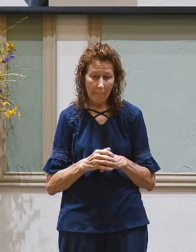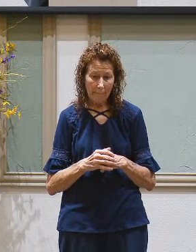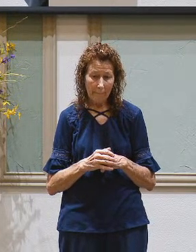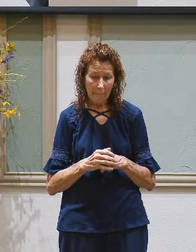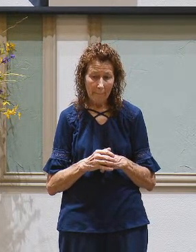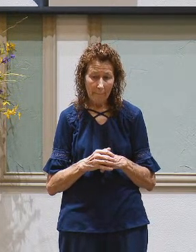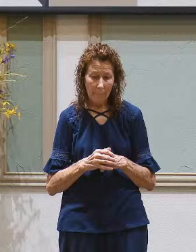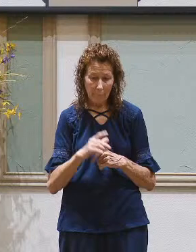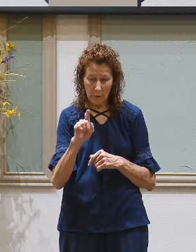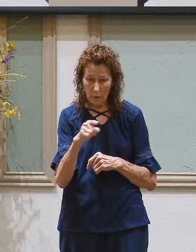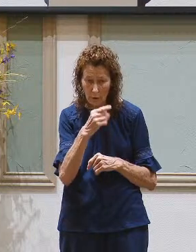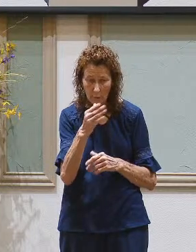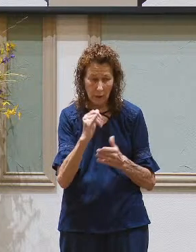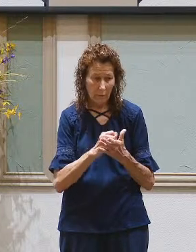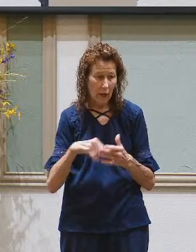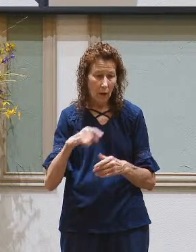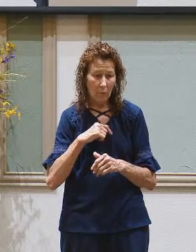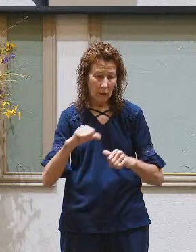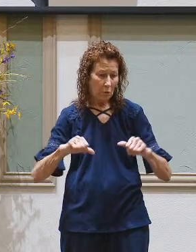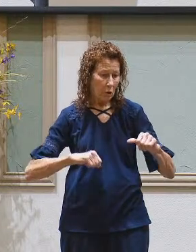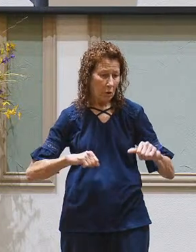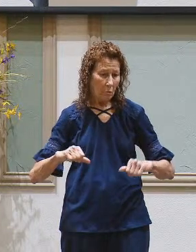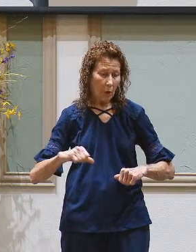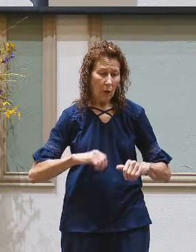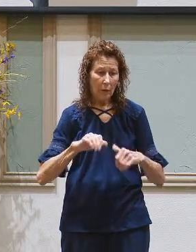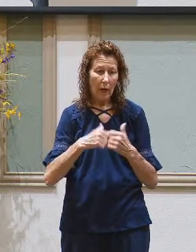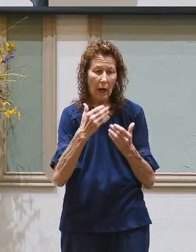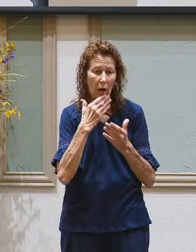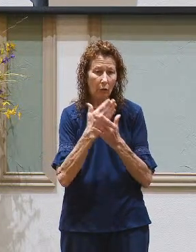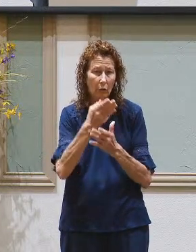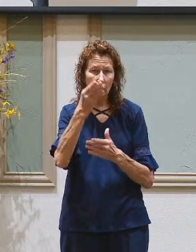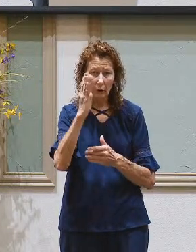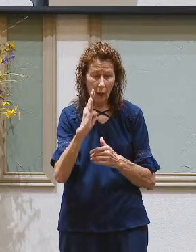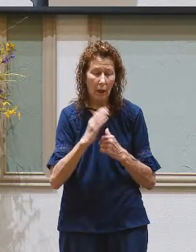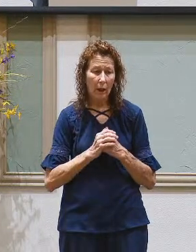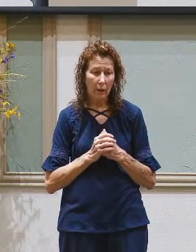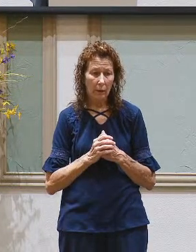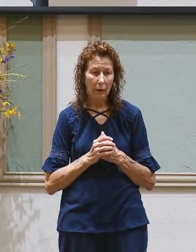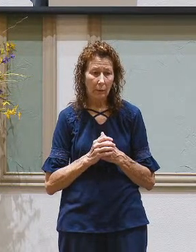and so the only thing we can boast about is how good God is